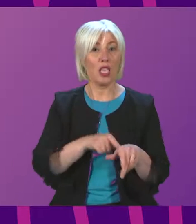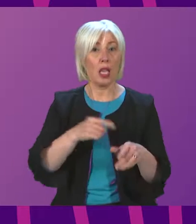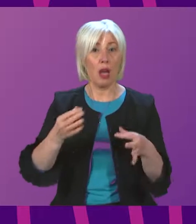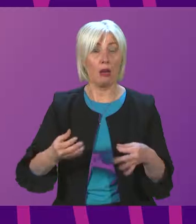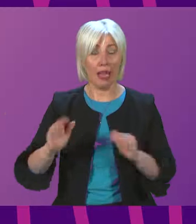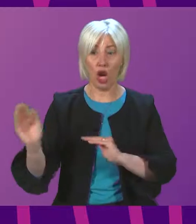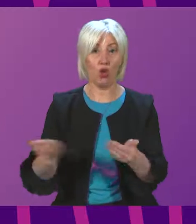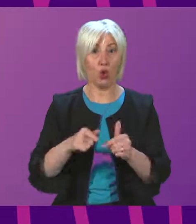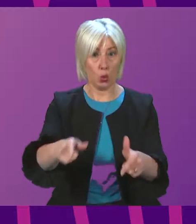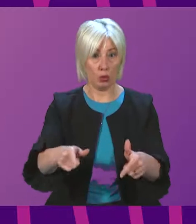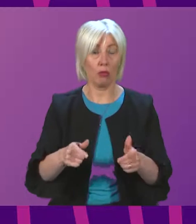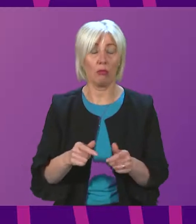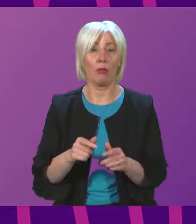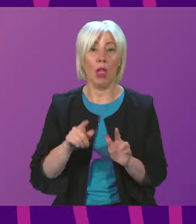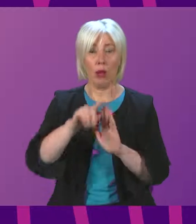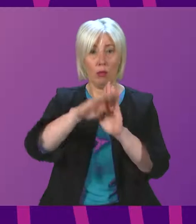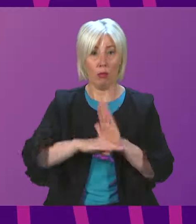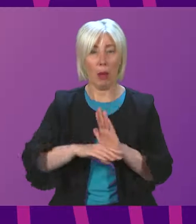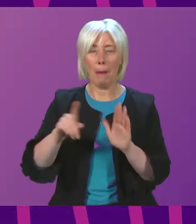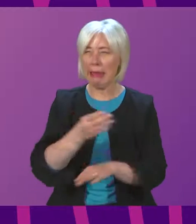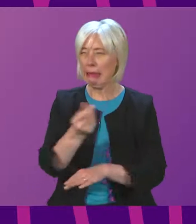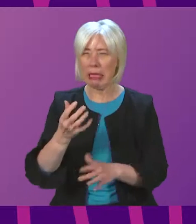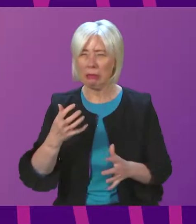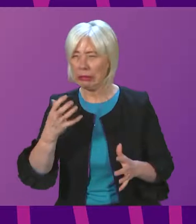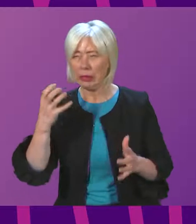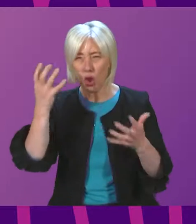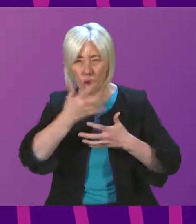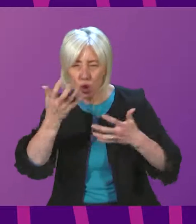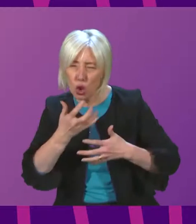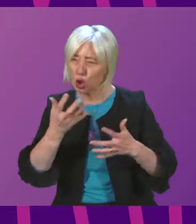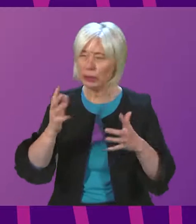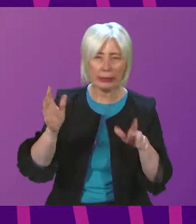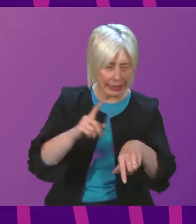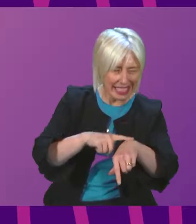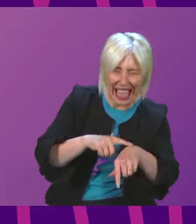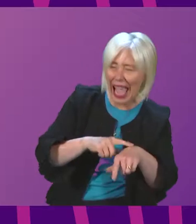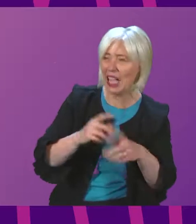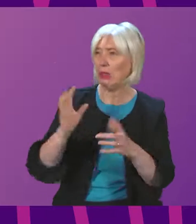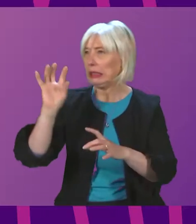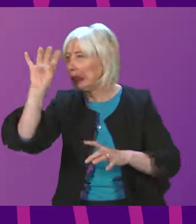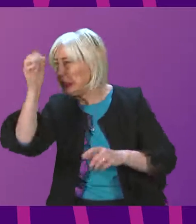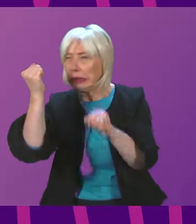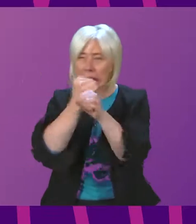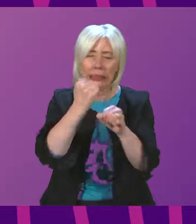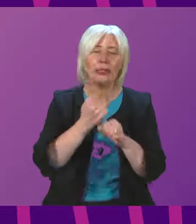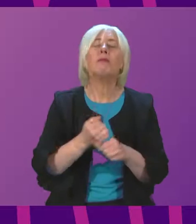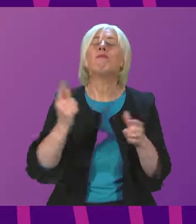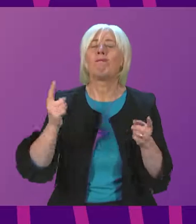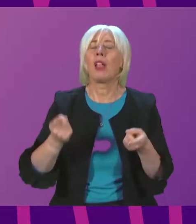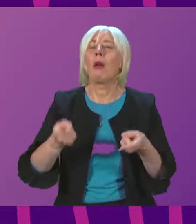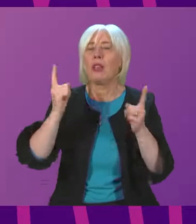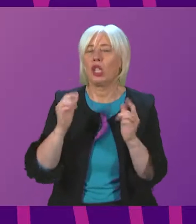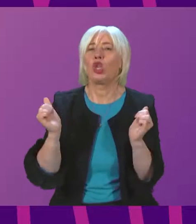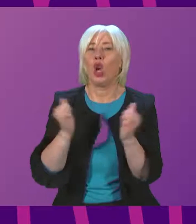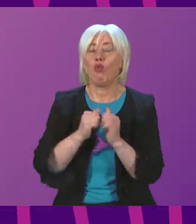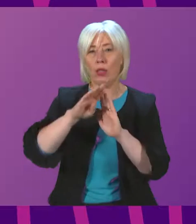but in response to specific concerns from some stakeholders about the time needed for carrying out the work, Ministers agreed that the regulations